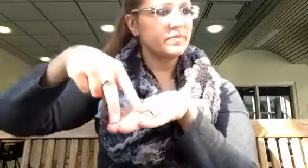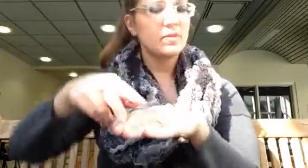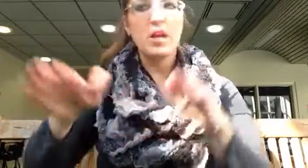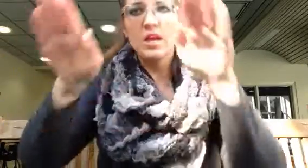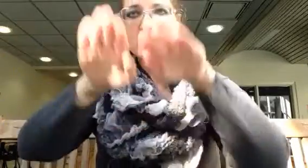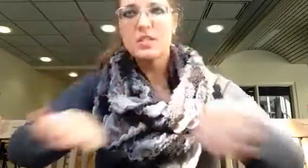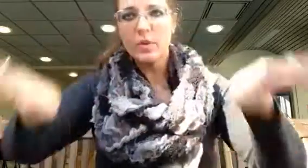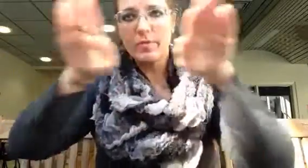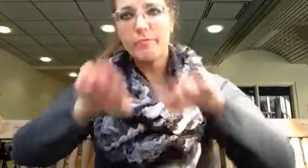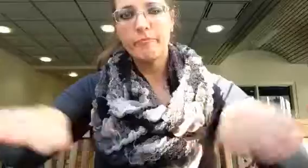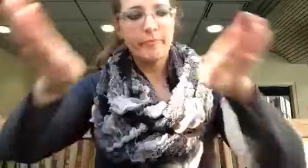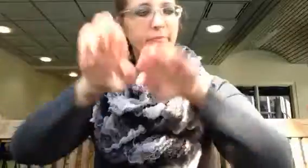Swim.